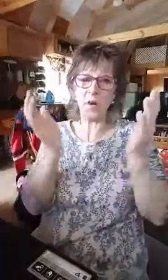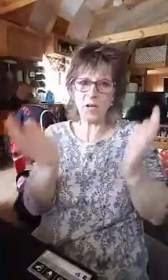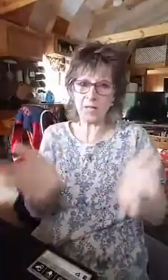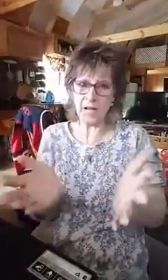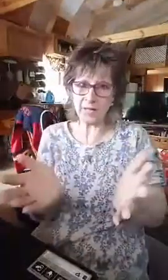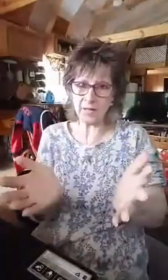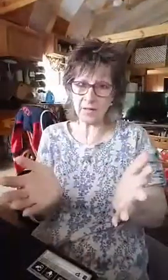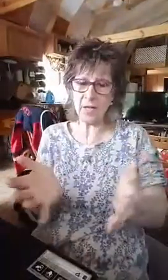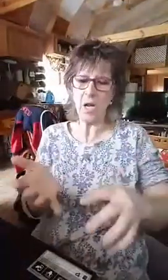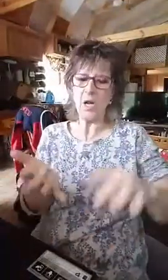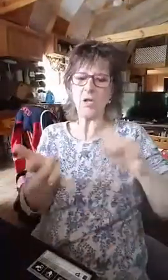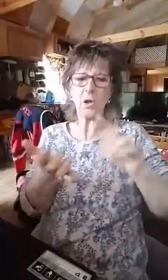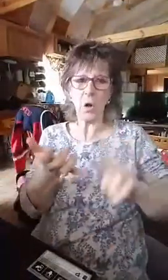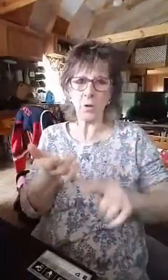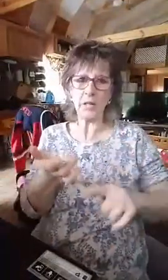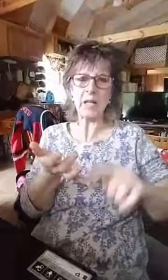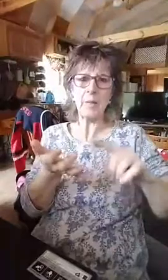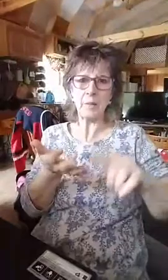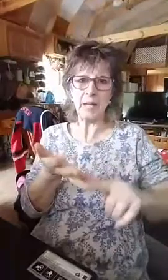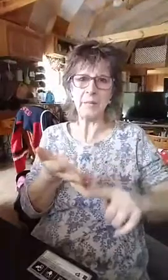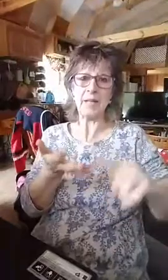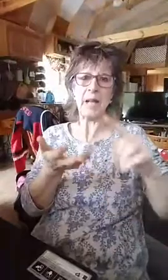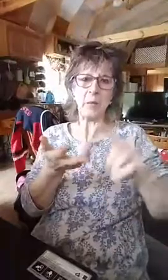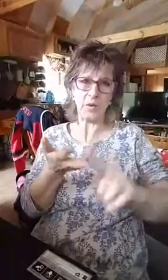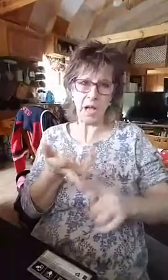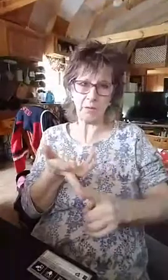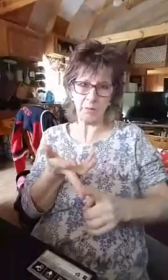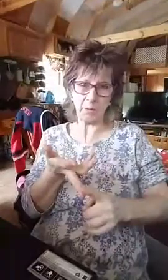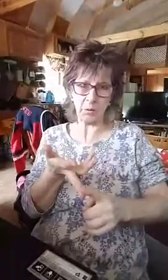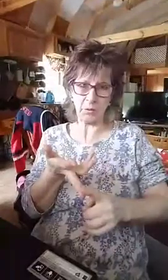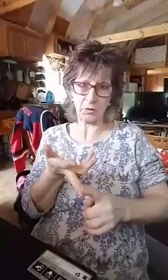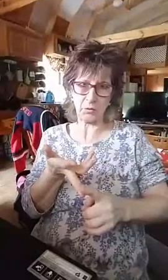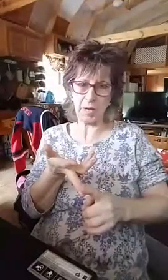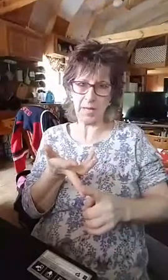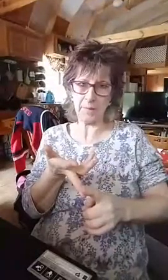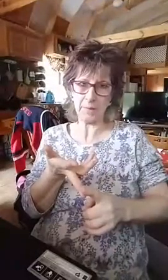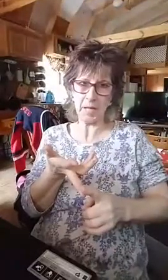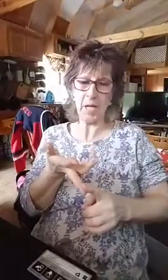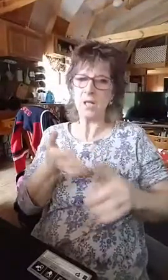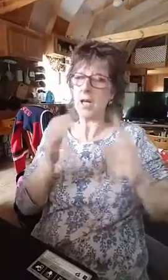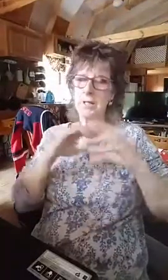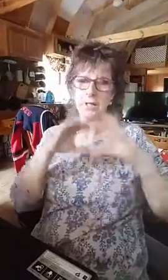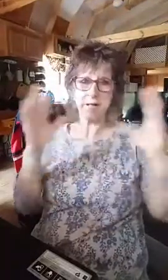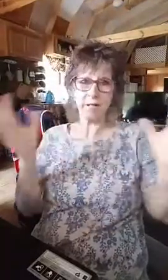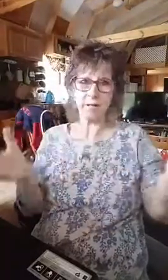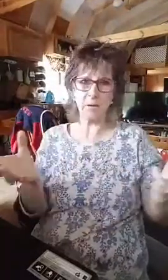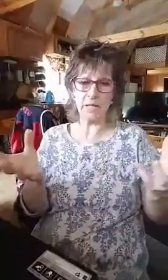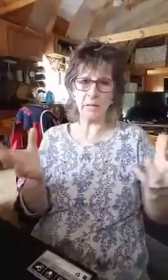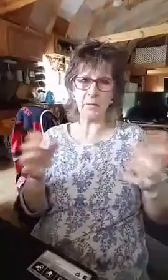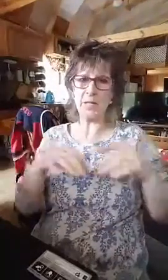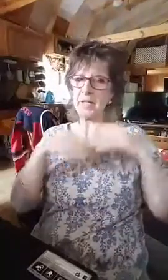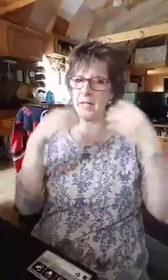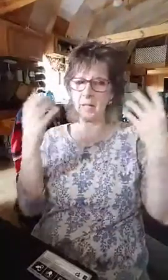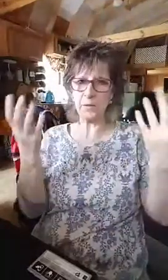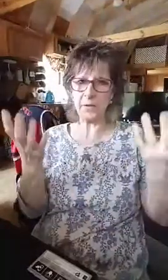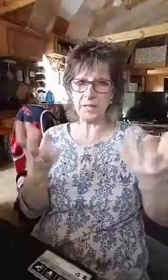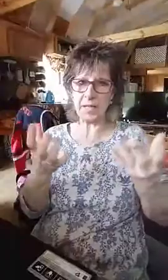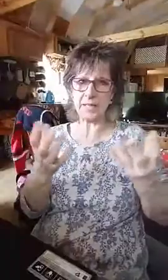far as God's concerned, you're holy, blameless and without reproach. Okay. God does not see you any different. He doesn't love you any less. He